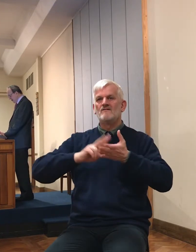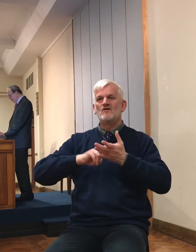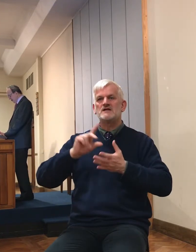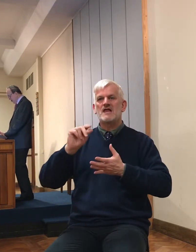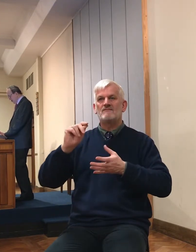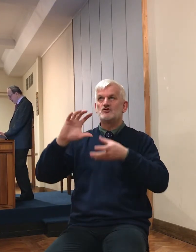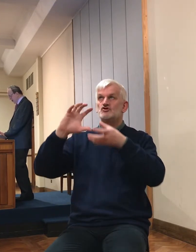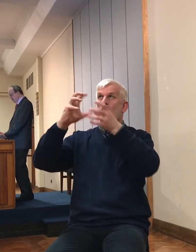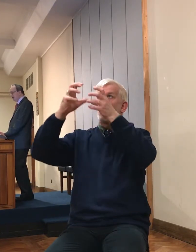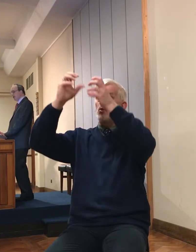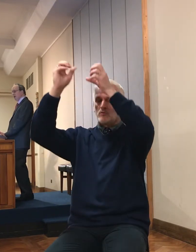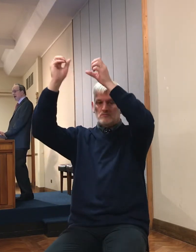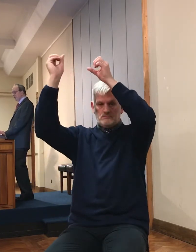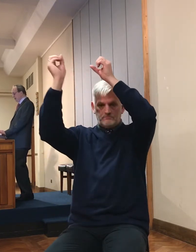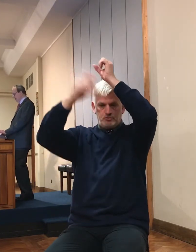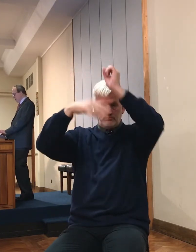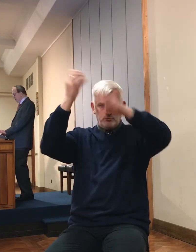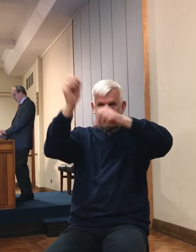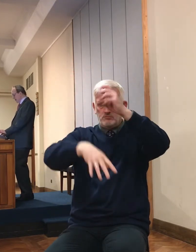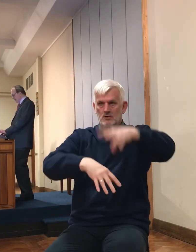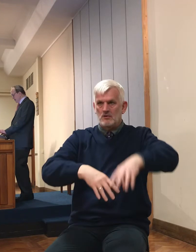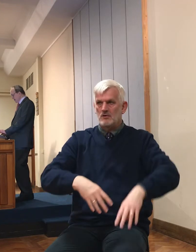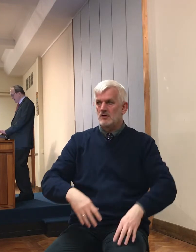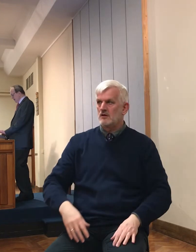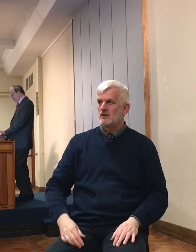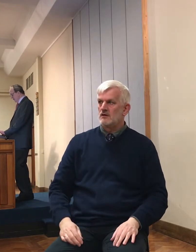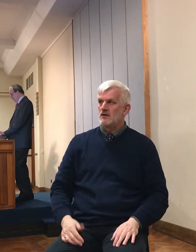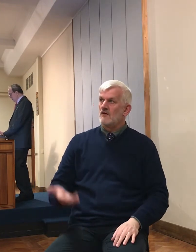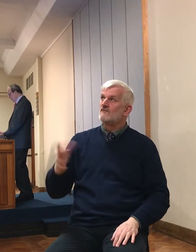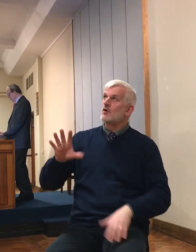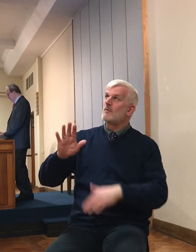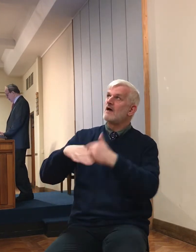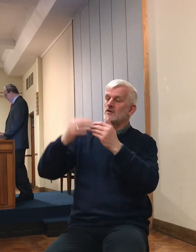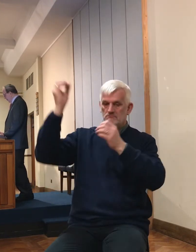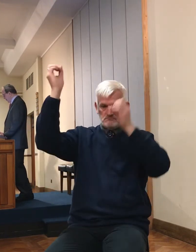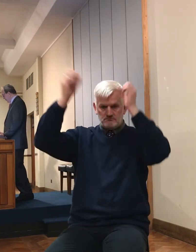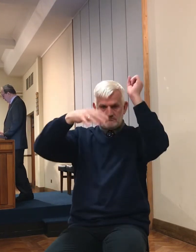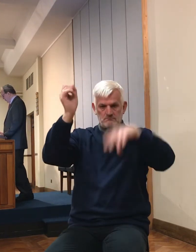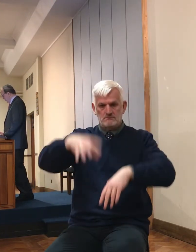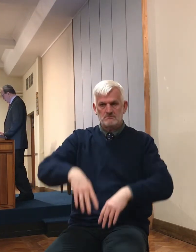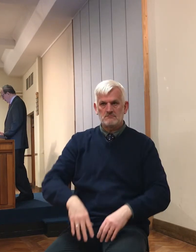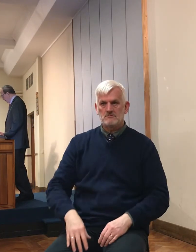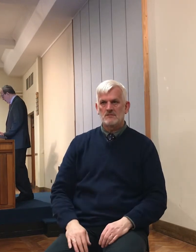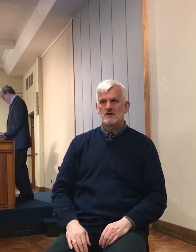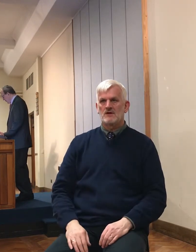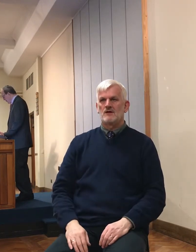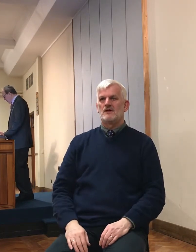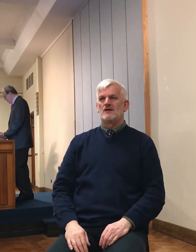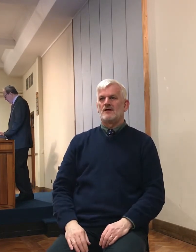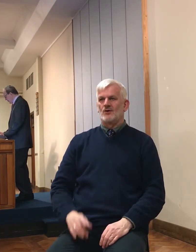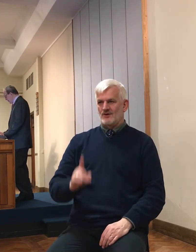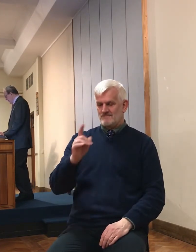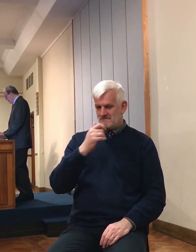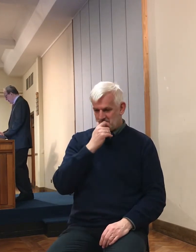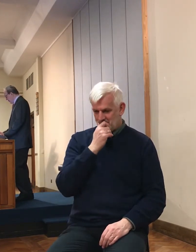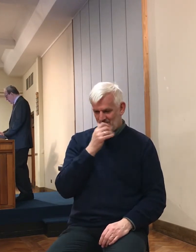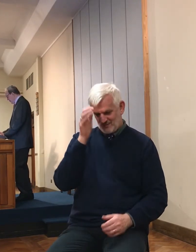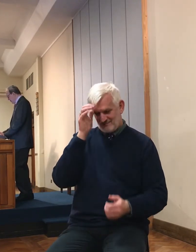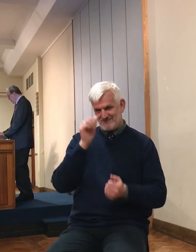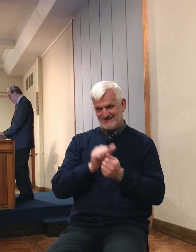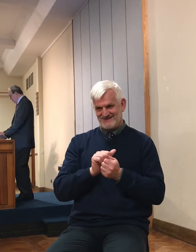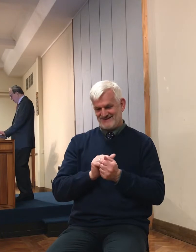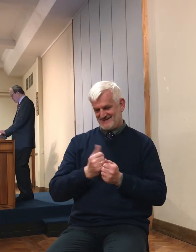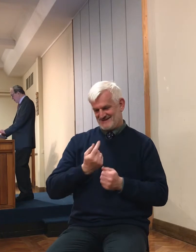Great stones from heaven. if you don't mind me giving you a personal anecdote, I was in